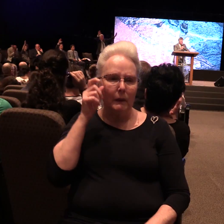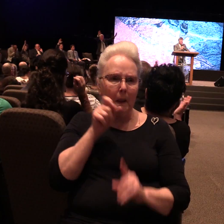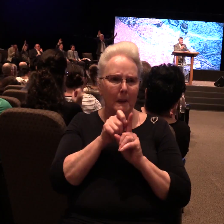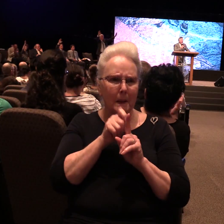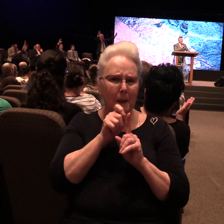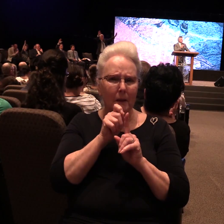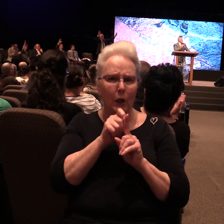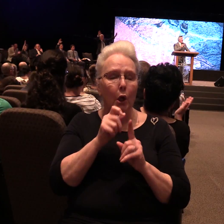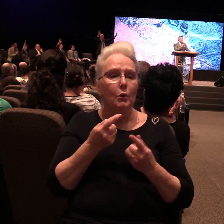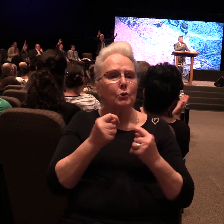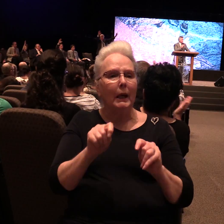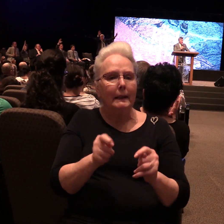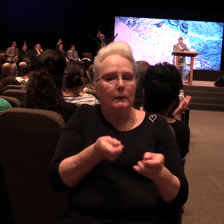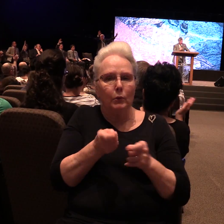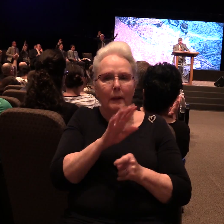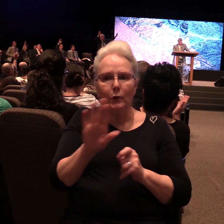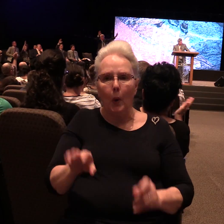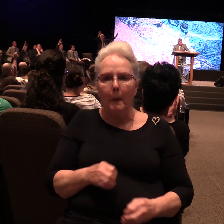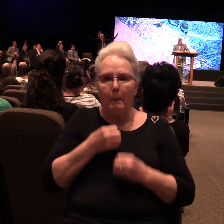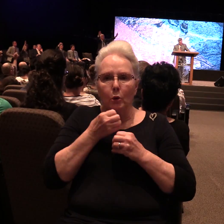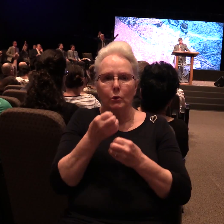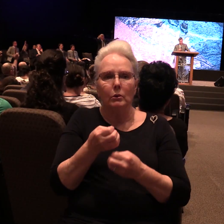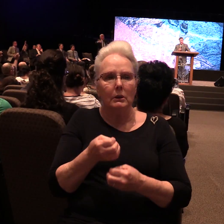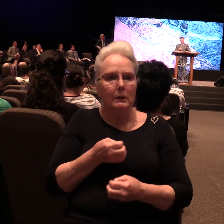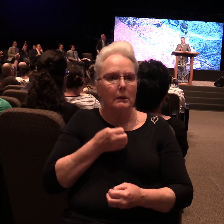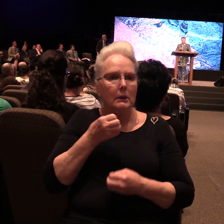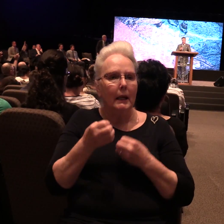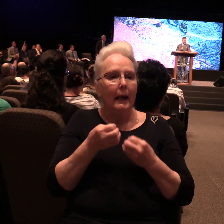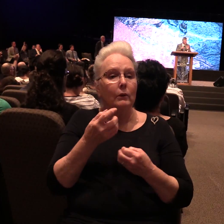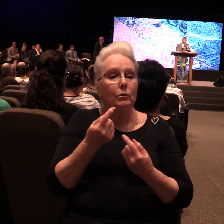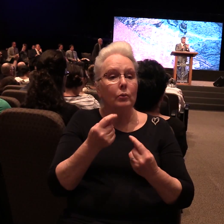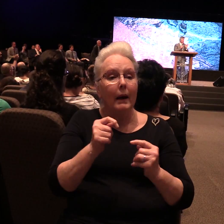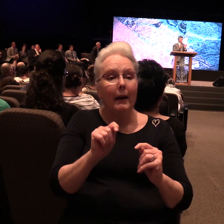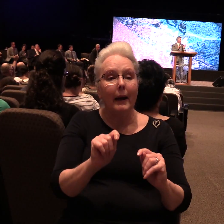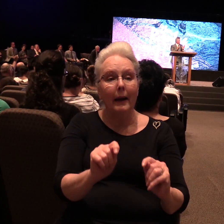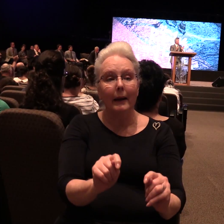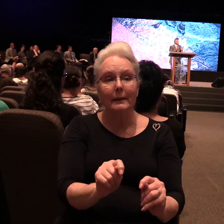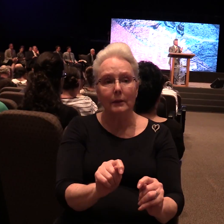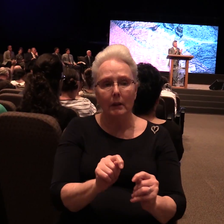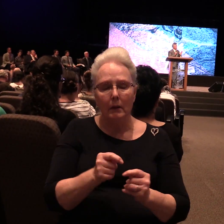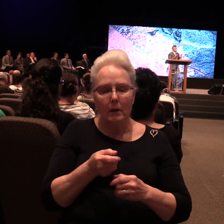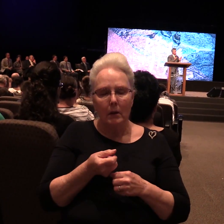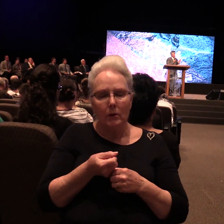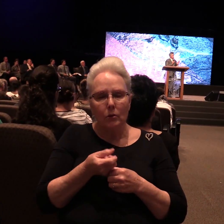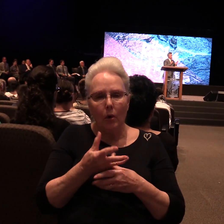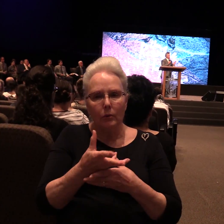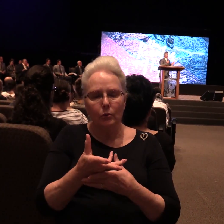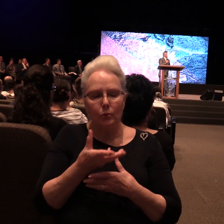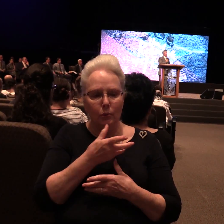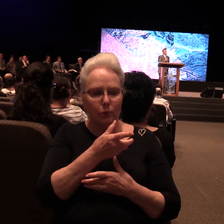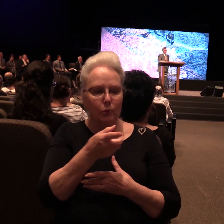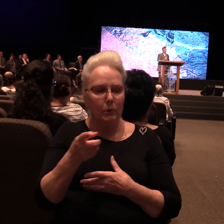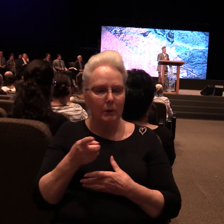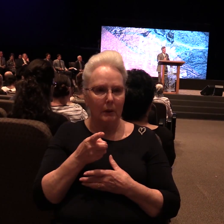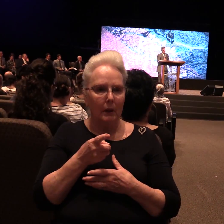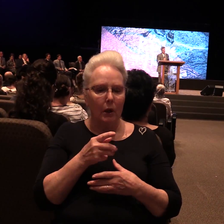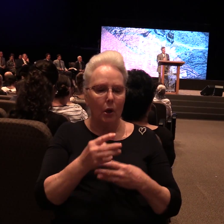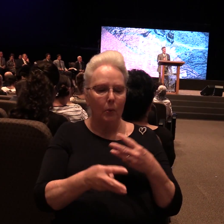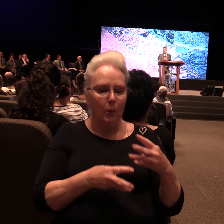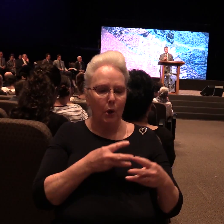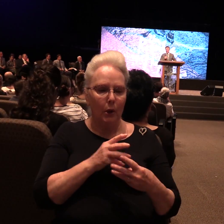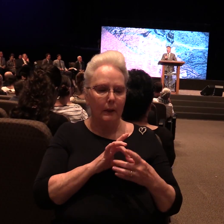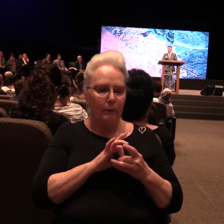our emotions and drive us apart from people. It would begin well, but it didn't end well.